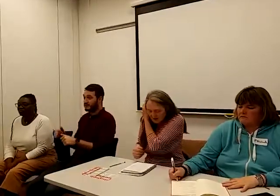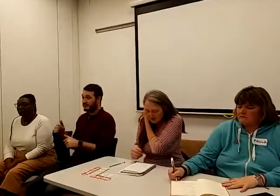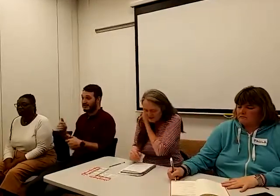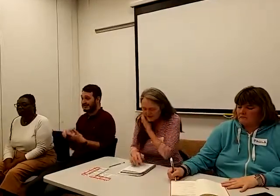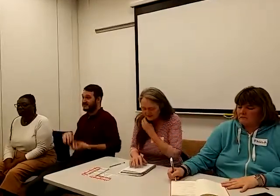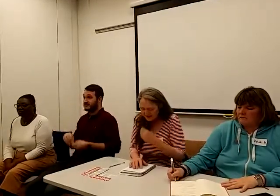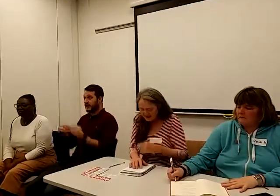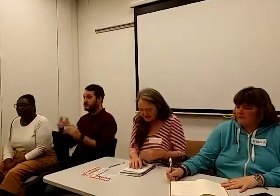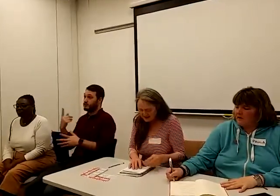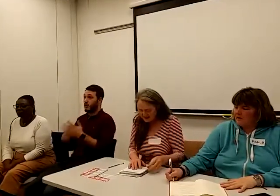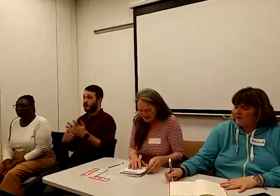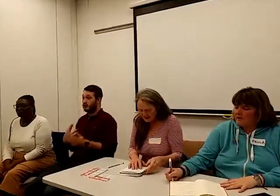of benefits.